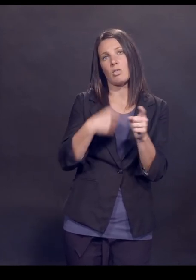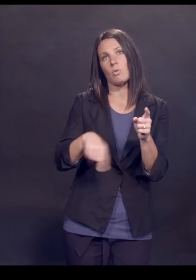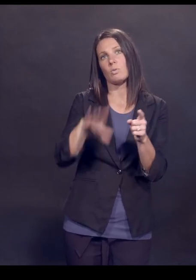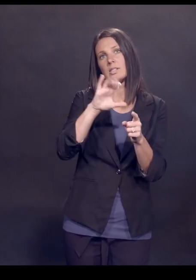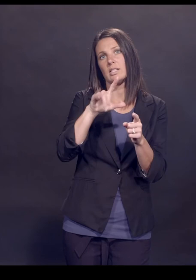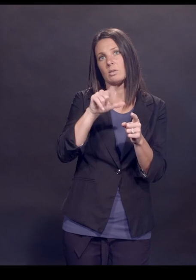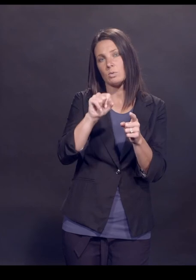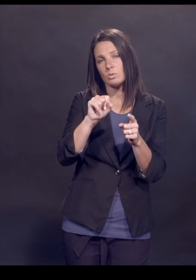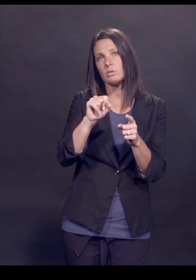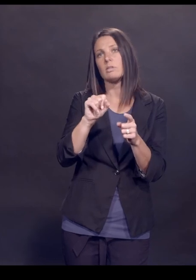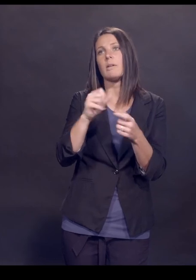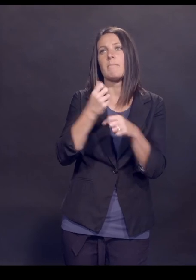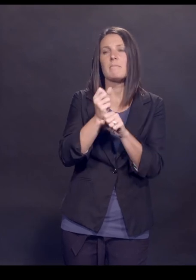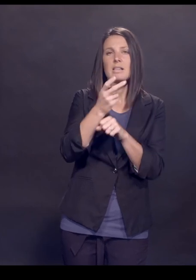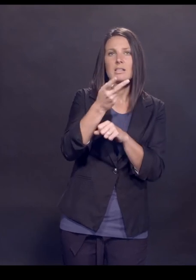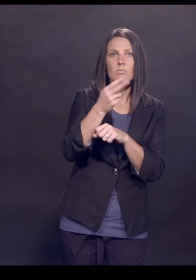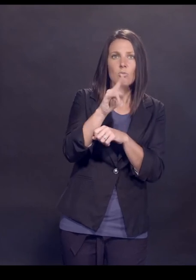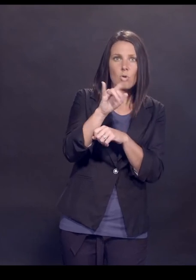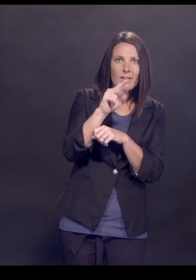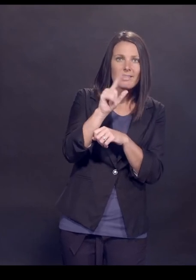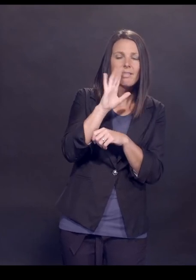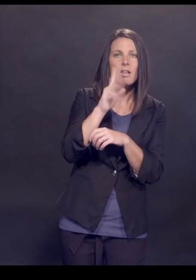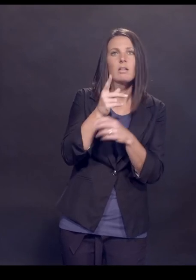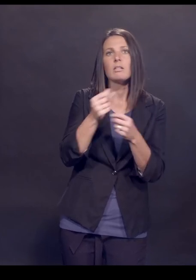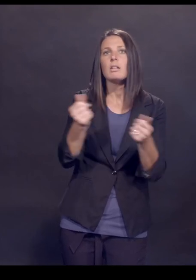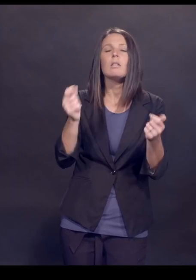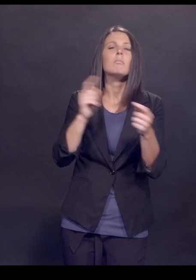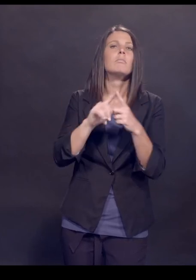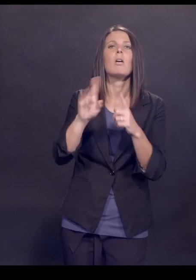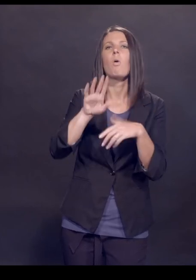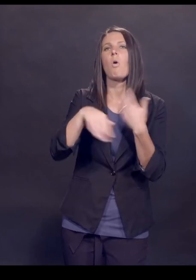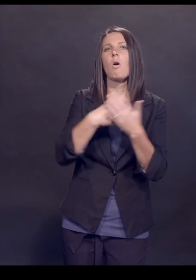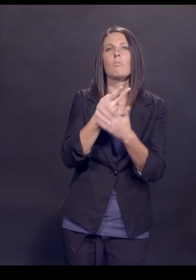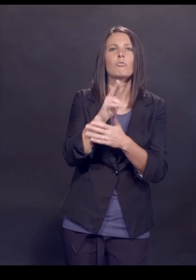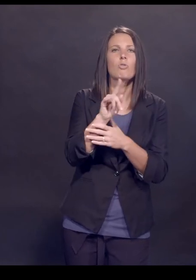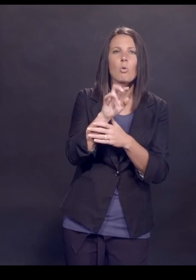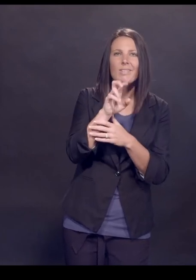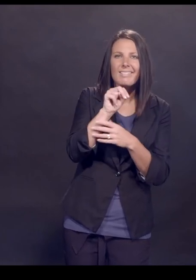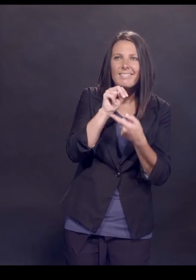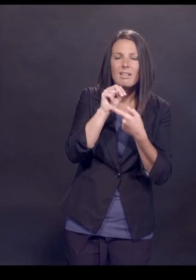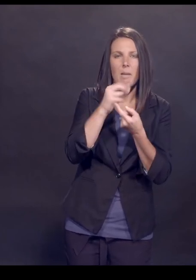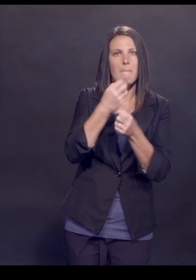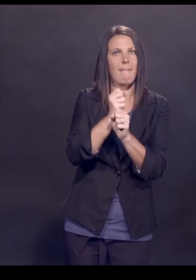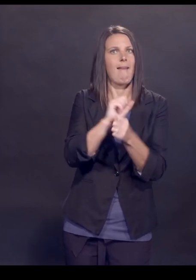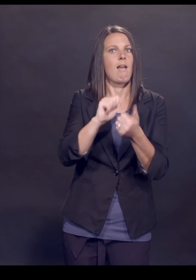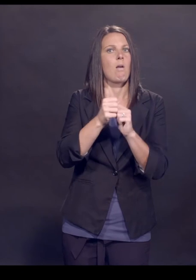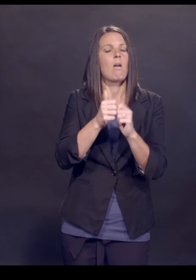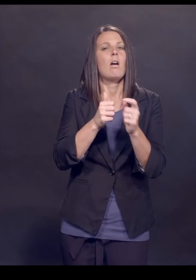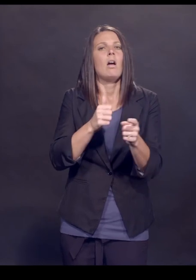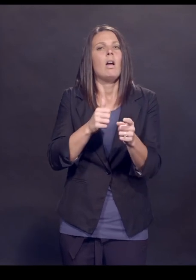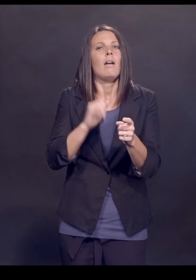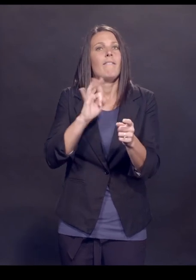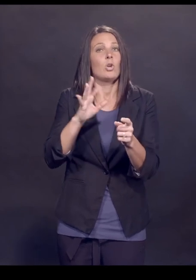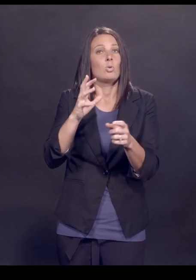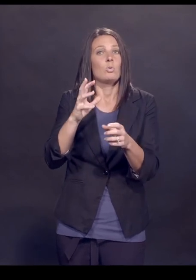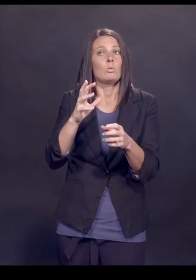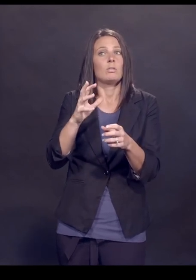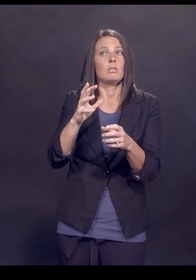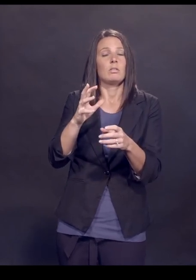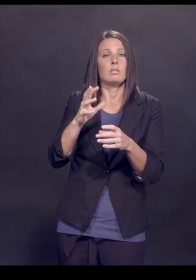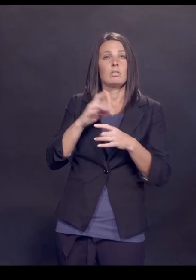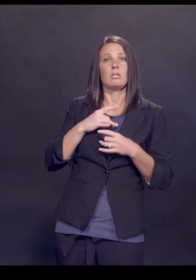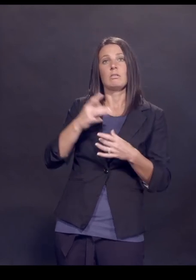makes, makes those proteins for a few days and then degrades. But this is how all the proteins in your body are made. So, so the notion that you would catch something